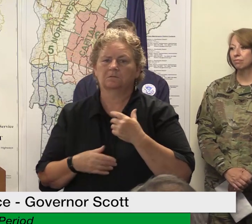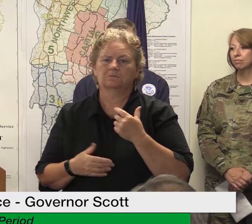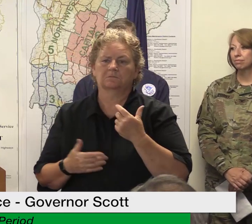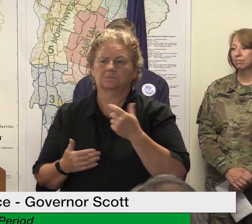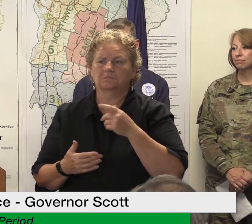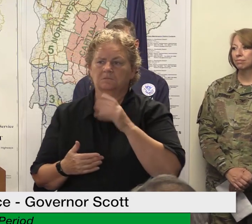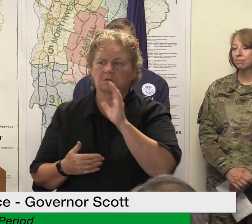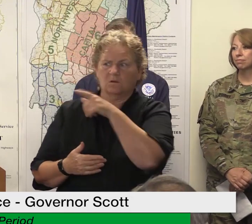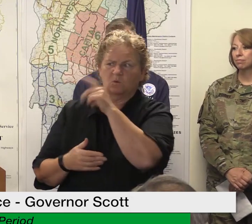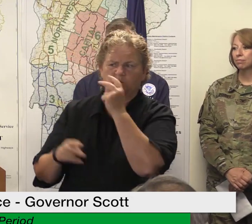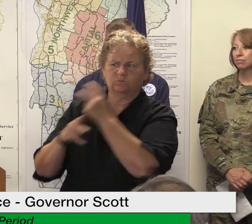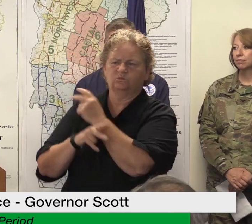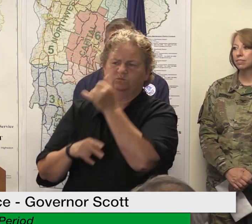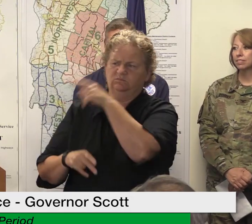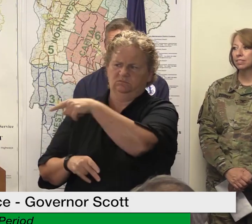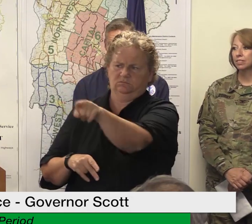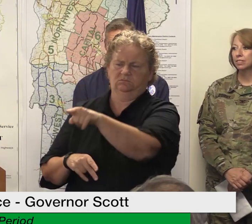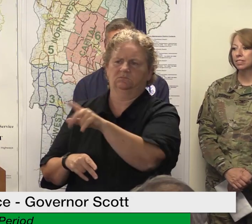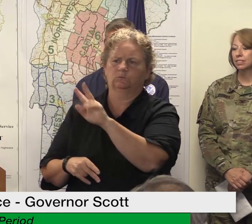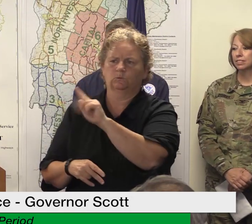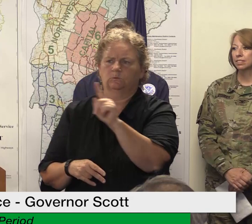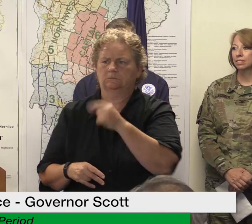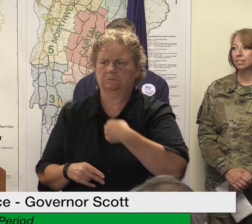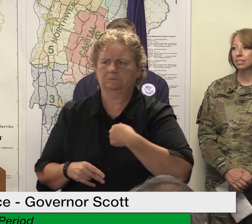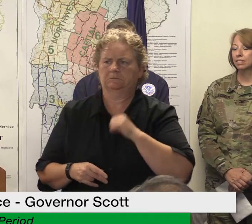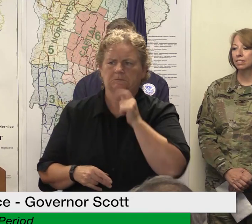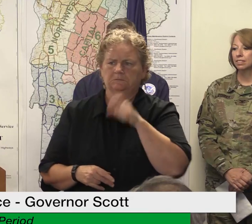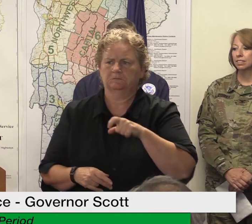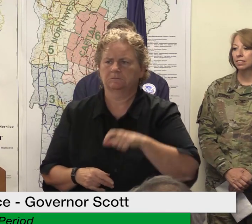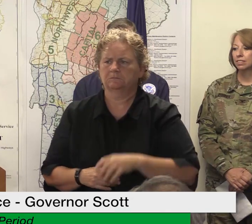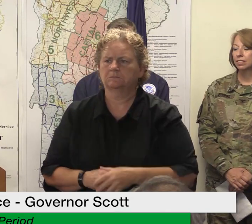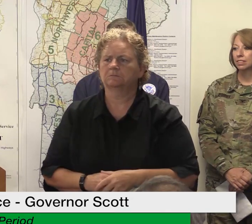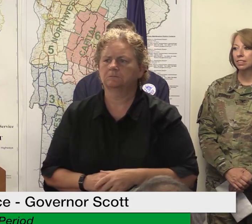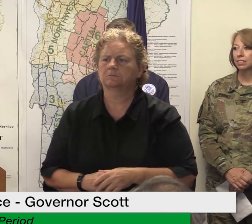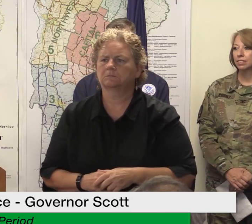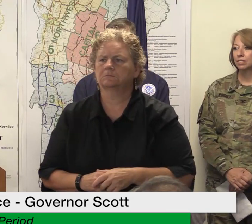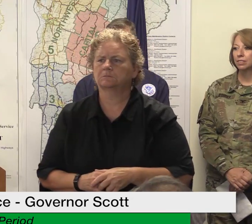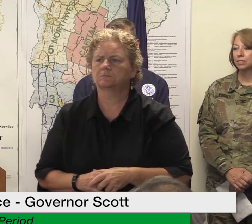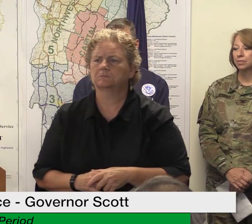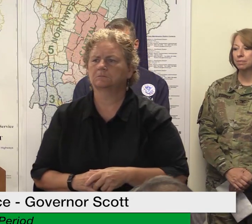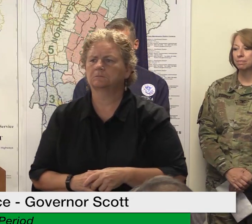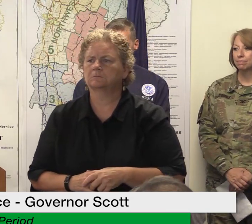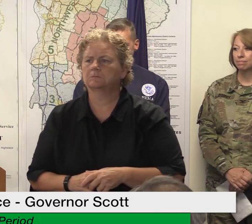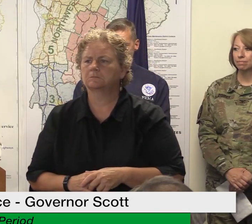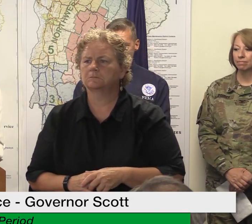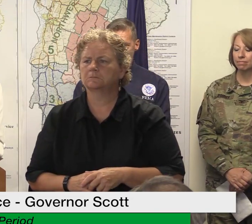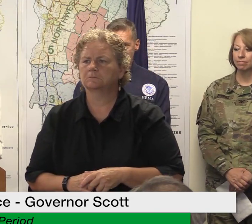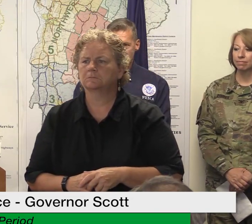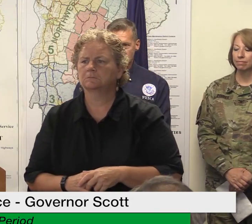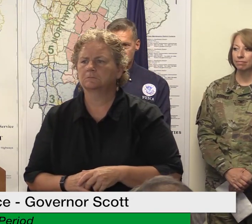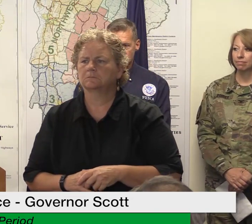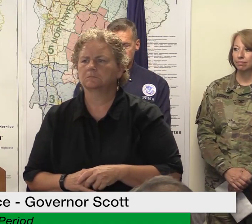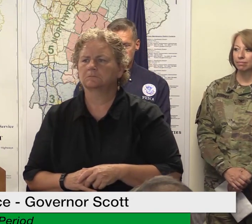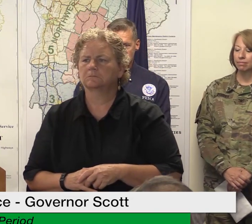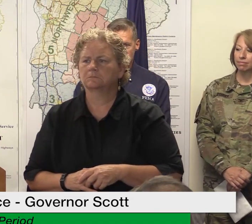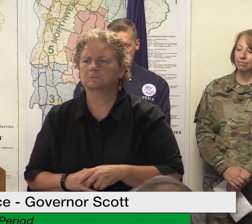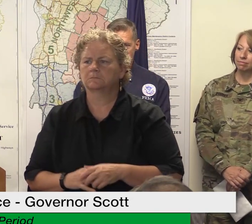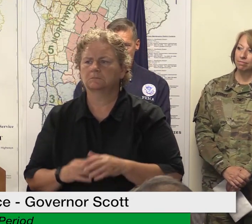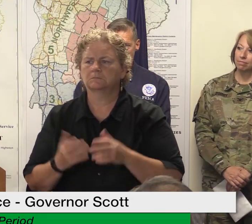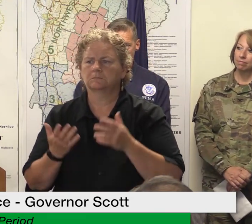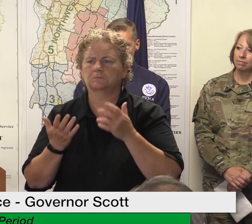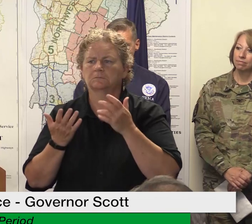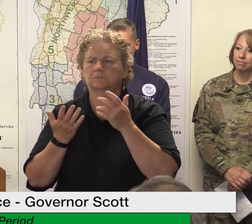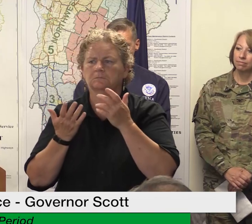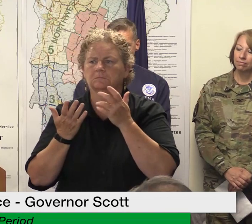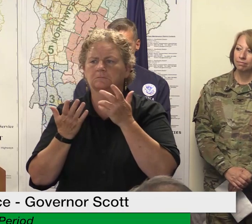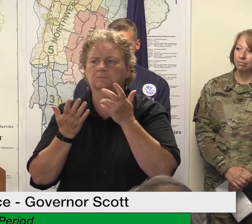think about uh damage to their home for instance but this actually covers any property it's fairly broad it could